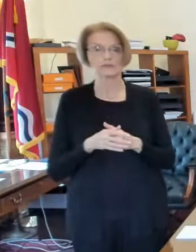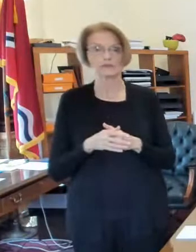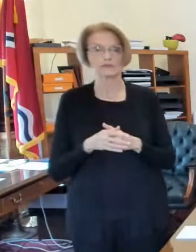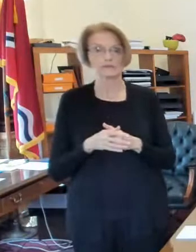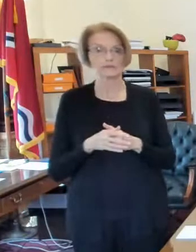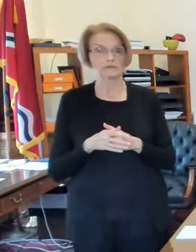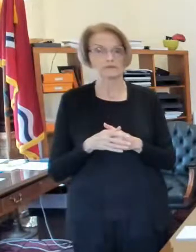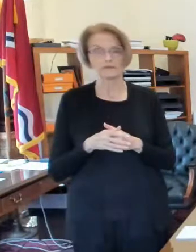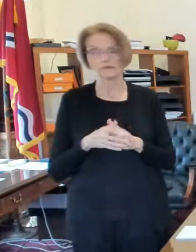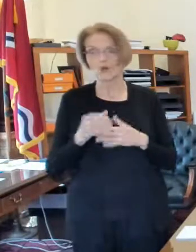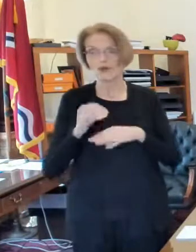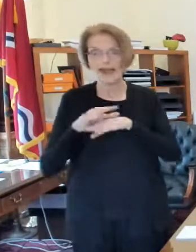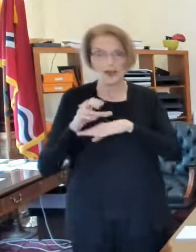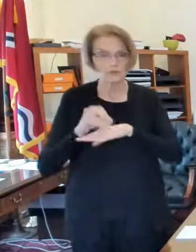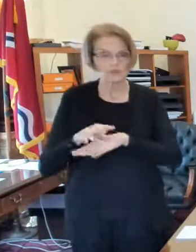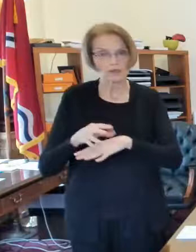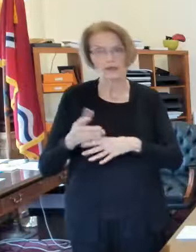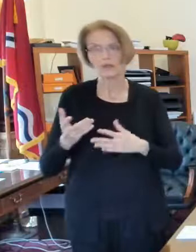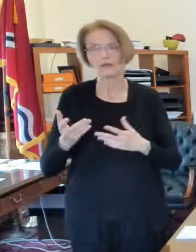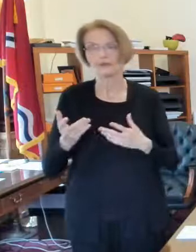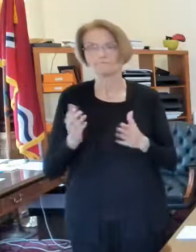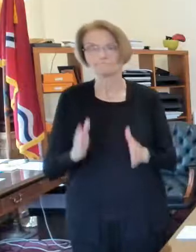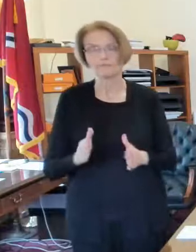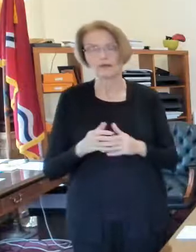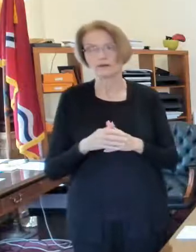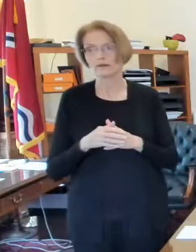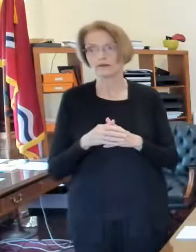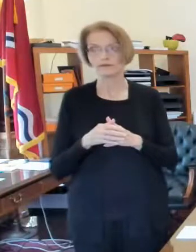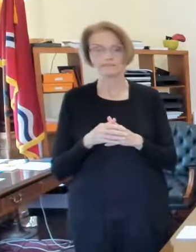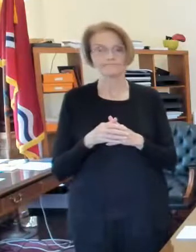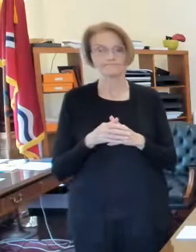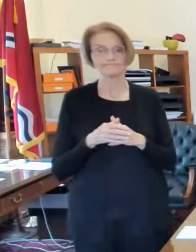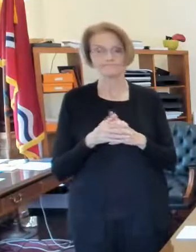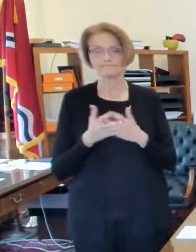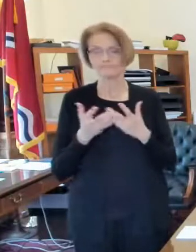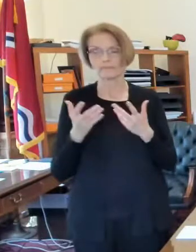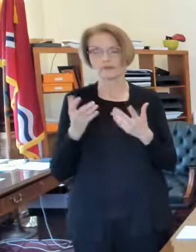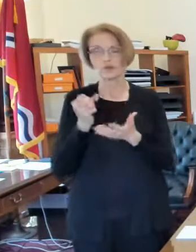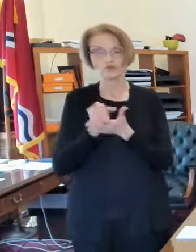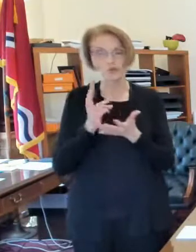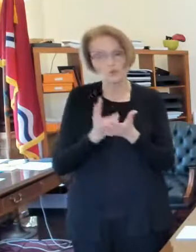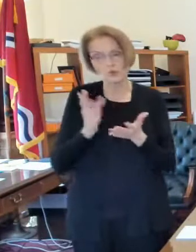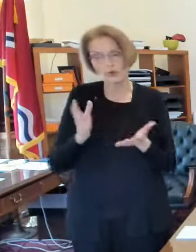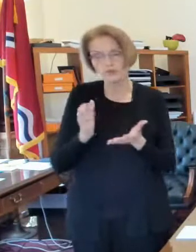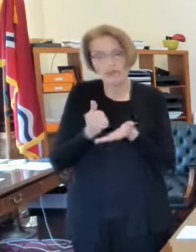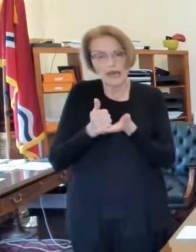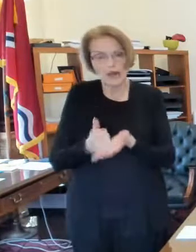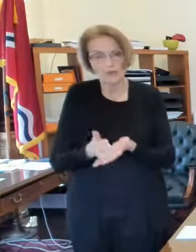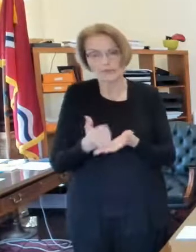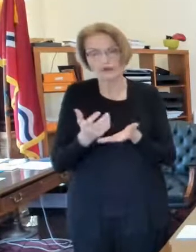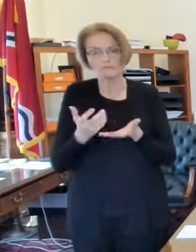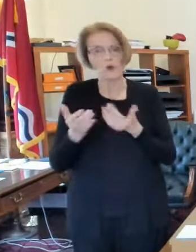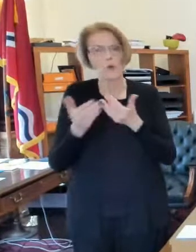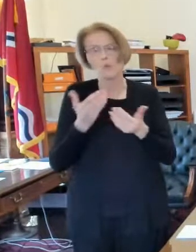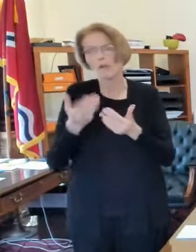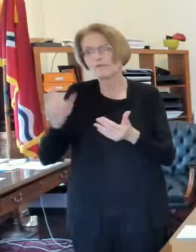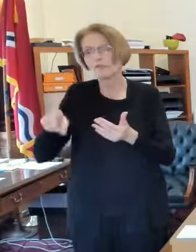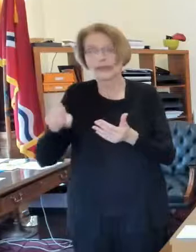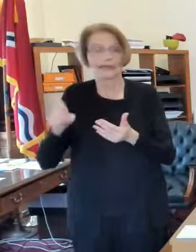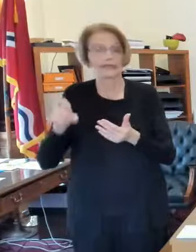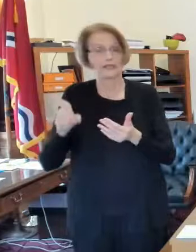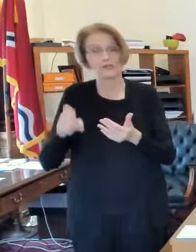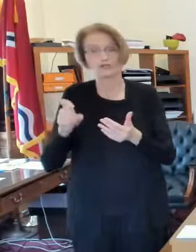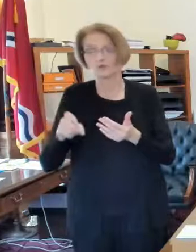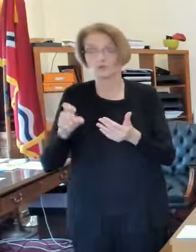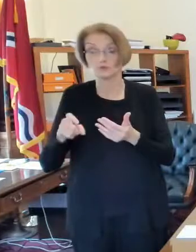uh get counseling or get social uh social workers to help them do whatever it is that they need to